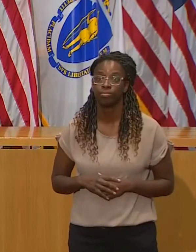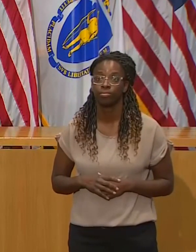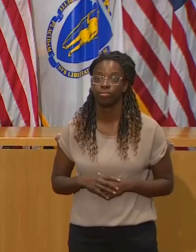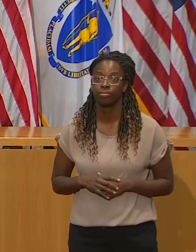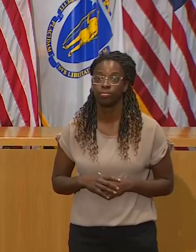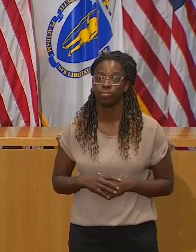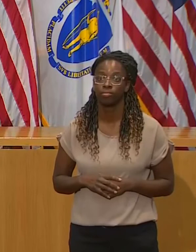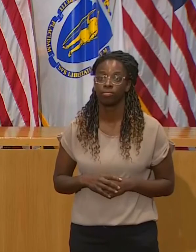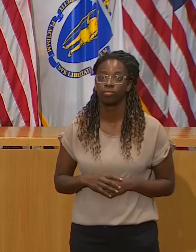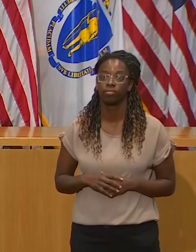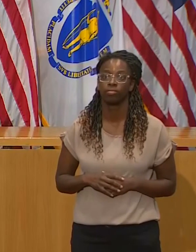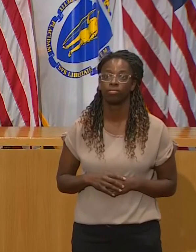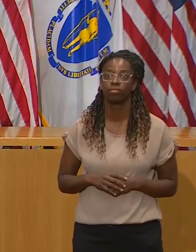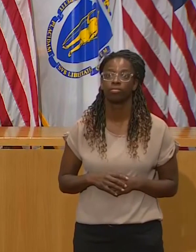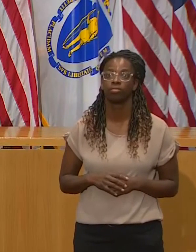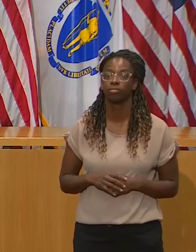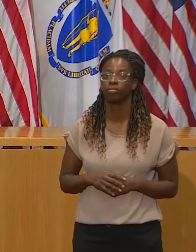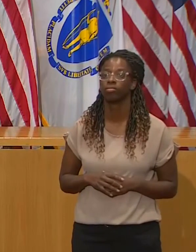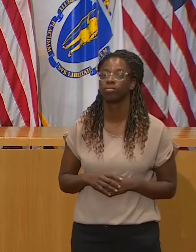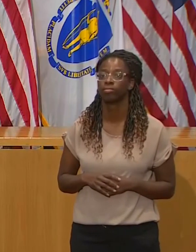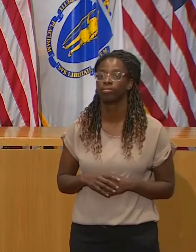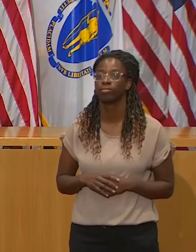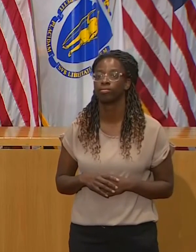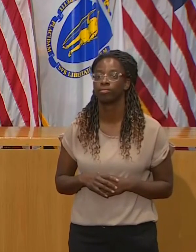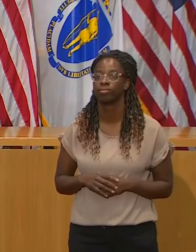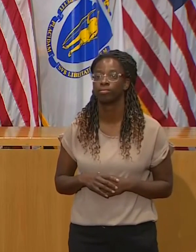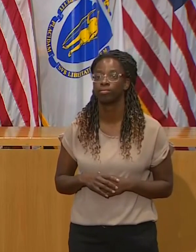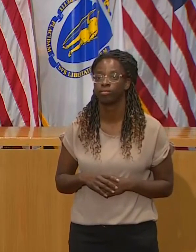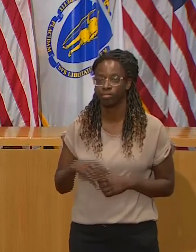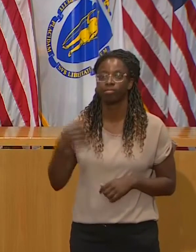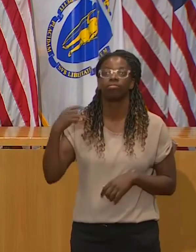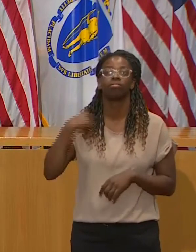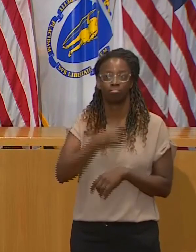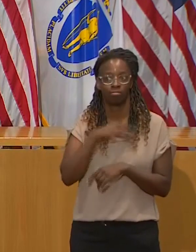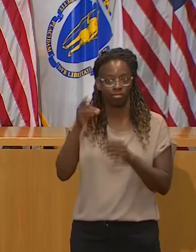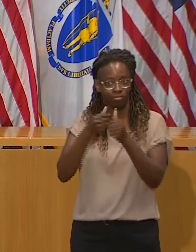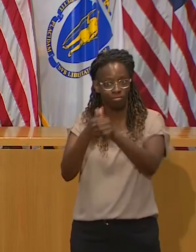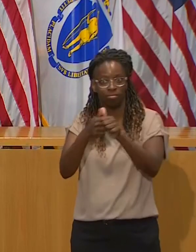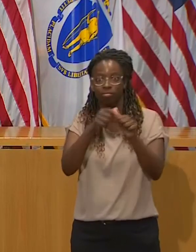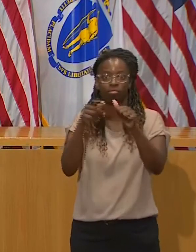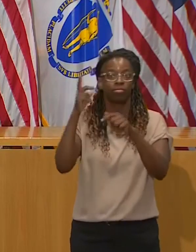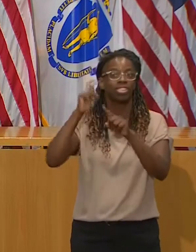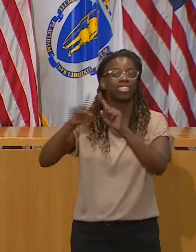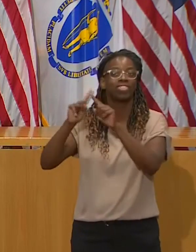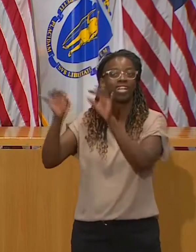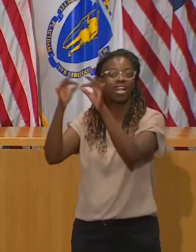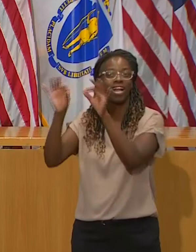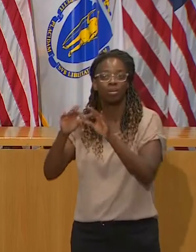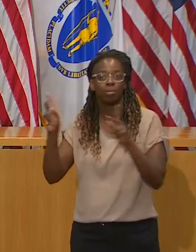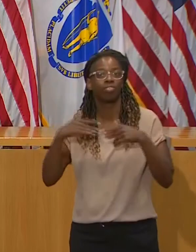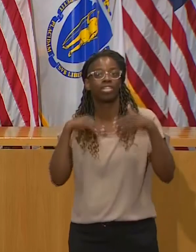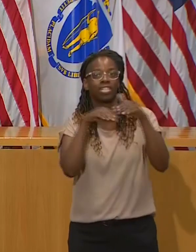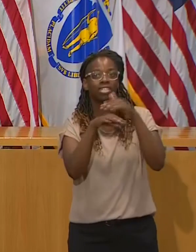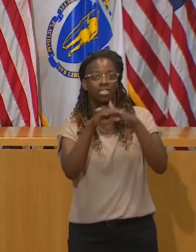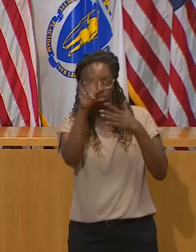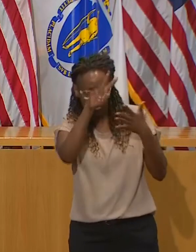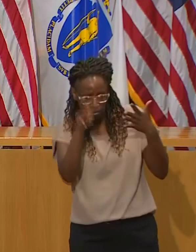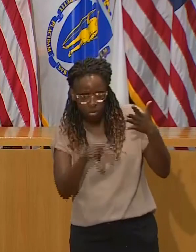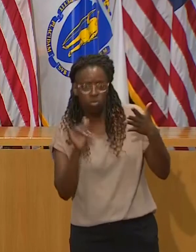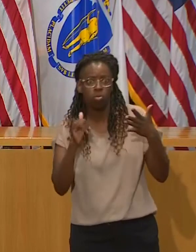trigger on people's phones is one of the messages we got from a lot of the folks at the local level was